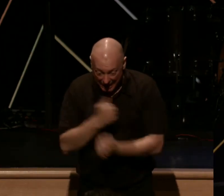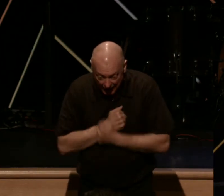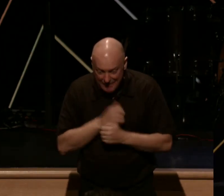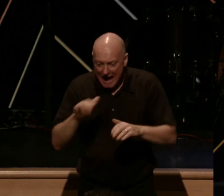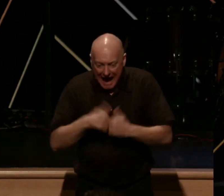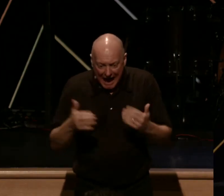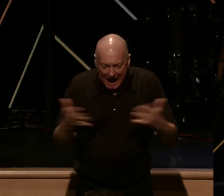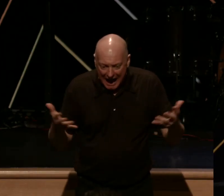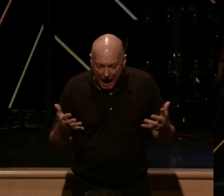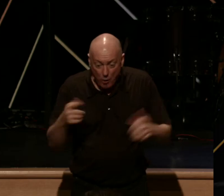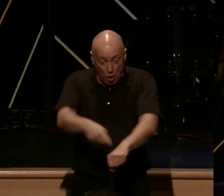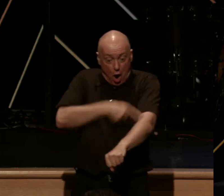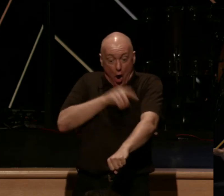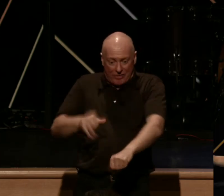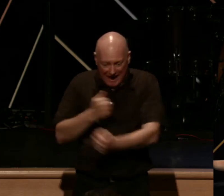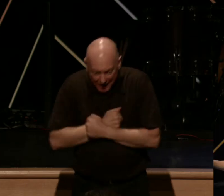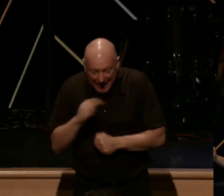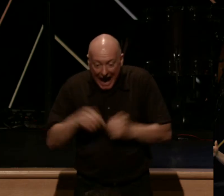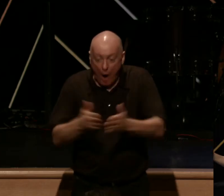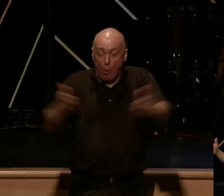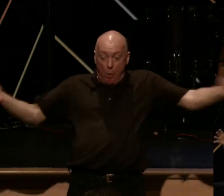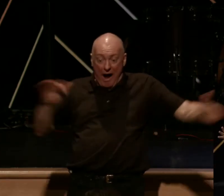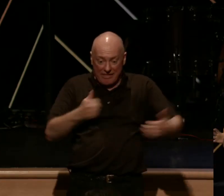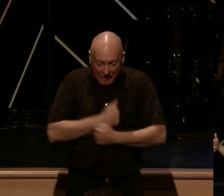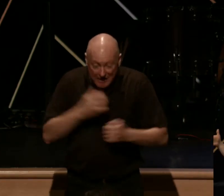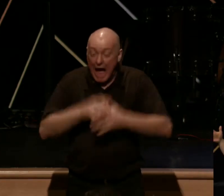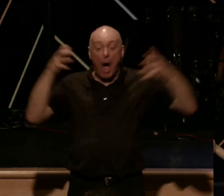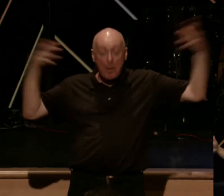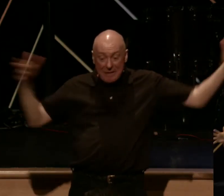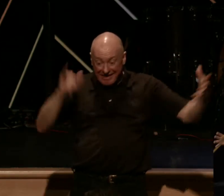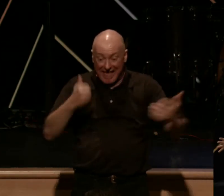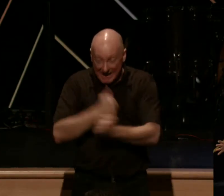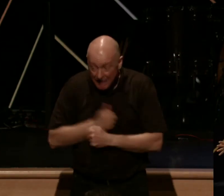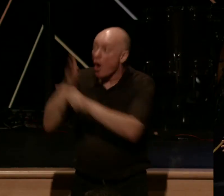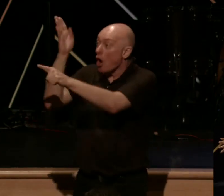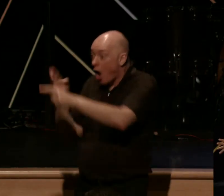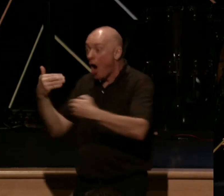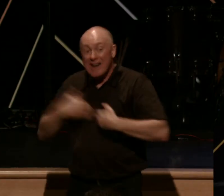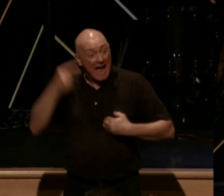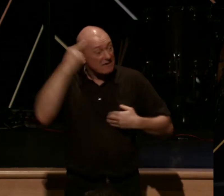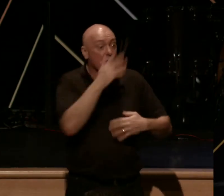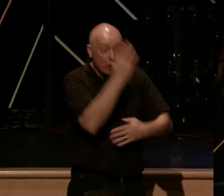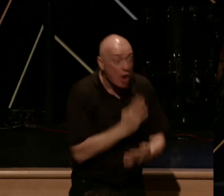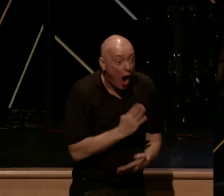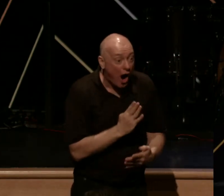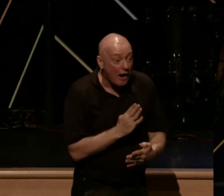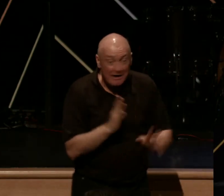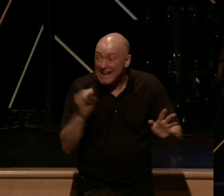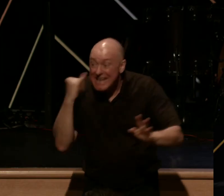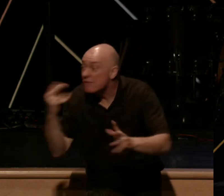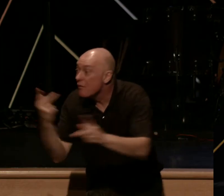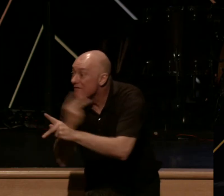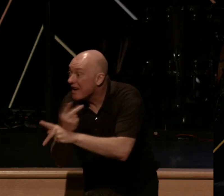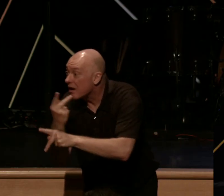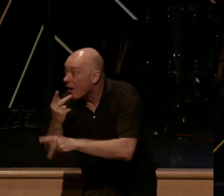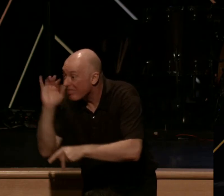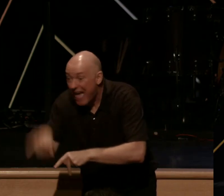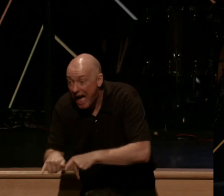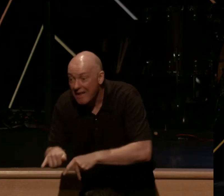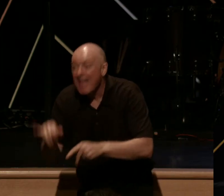long is that love? How wide is that love? How big is the love that God has for God? Because if you can figure that out, that's how much